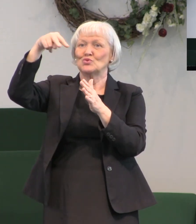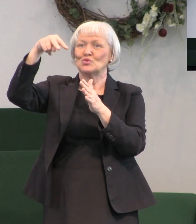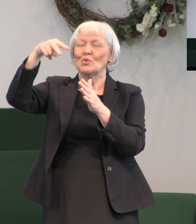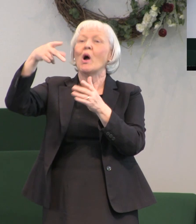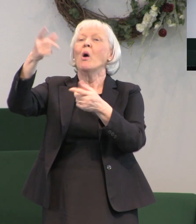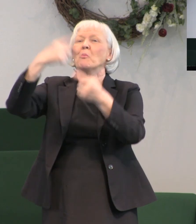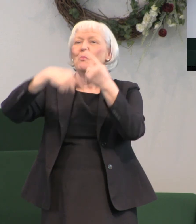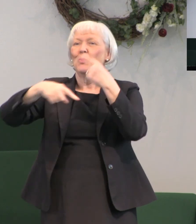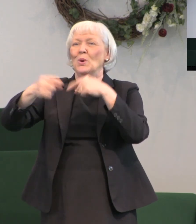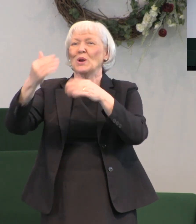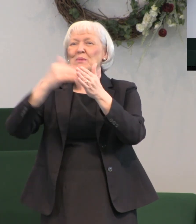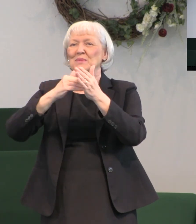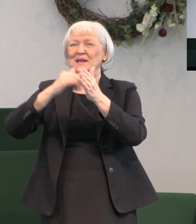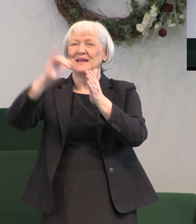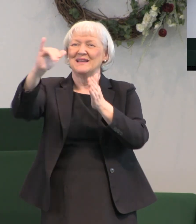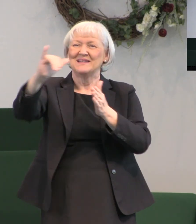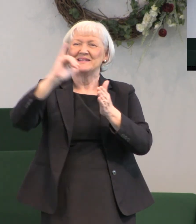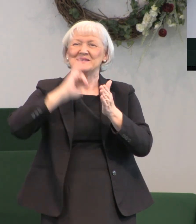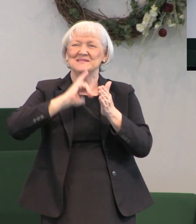return in like manner